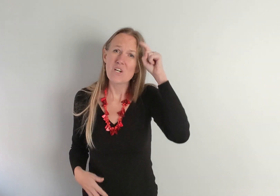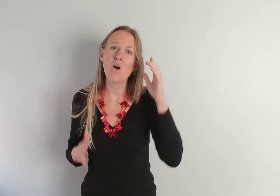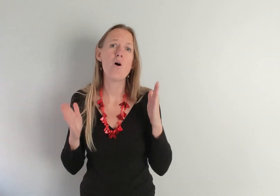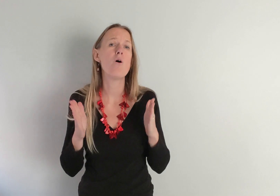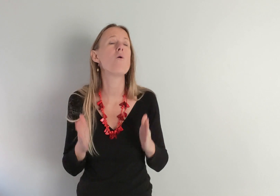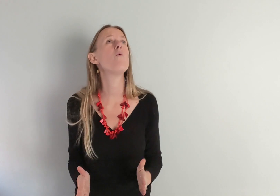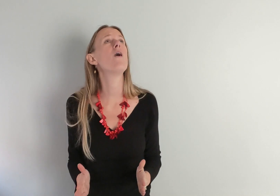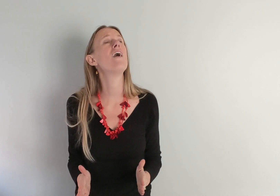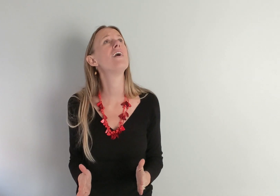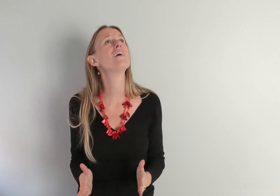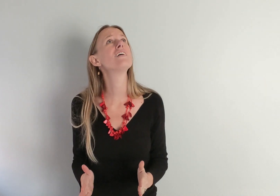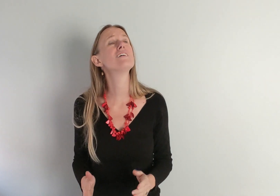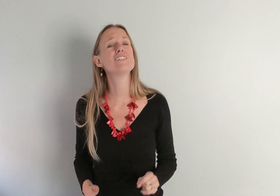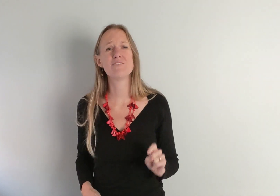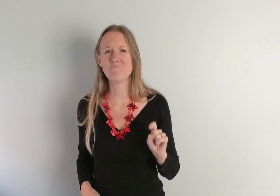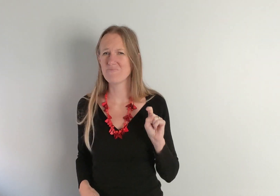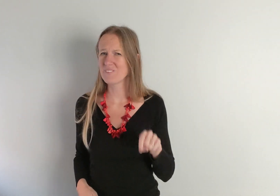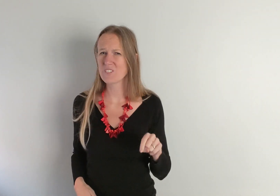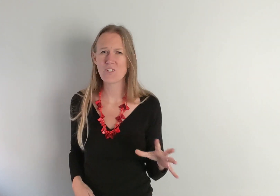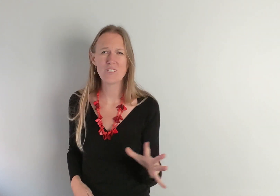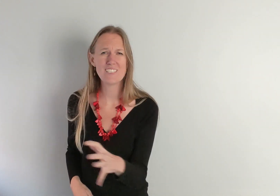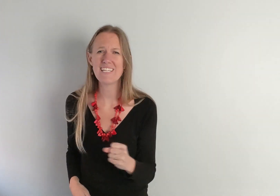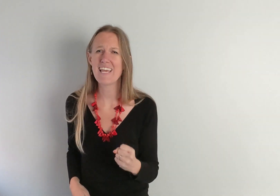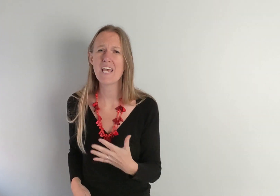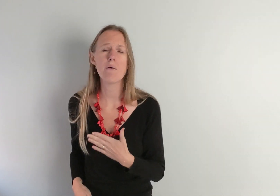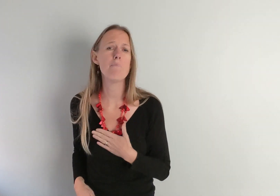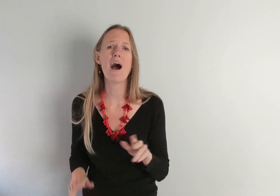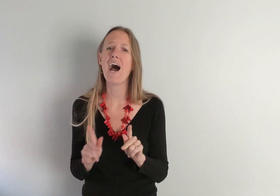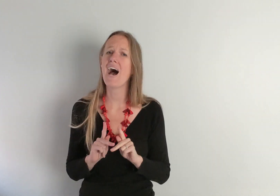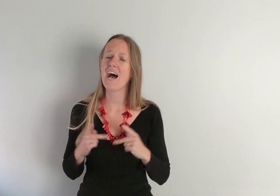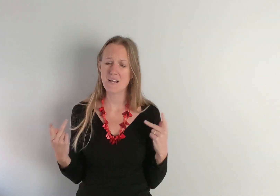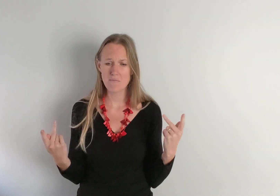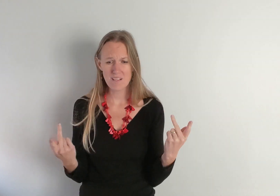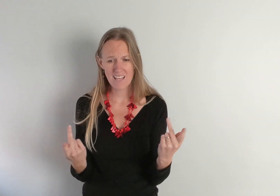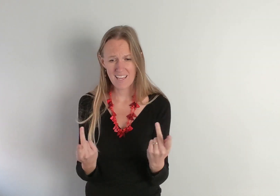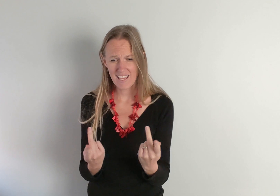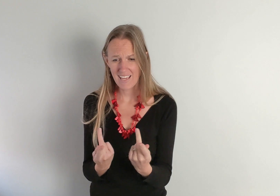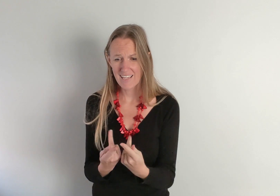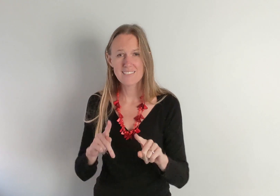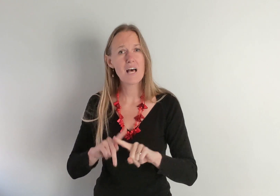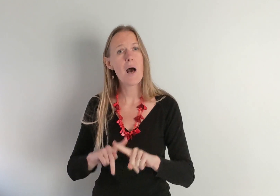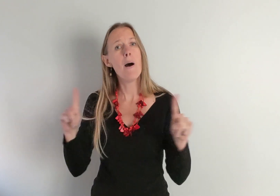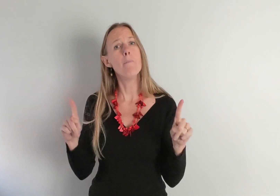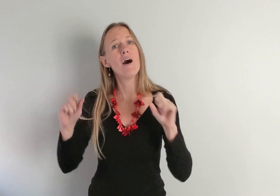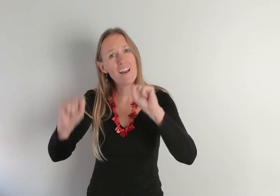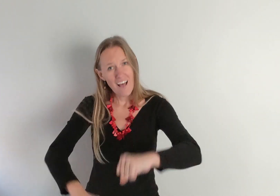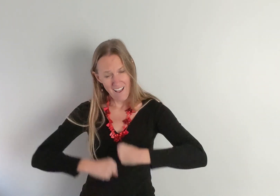one Should have had my place Should have have